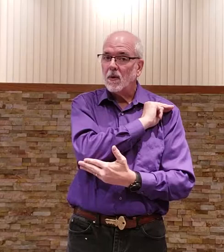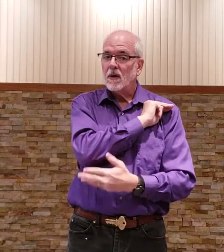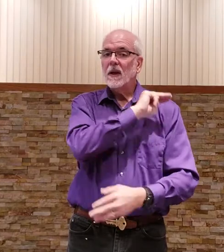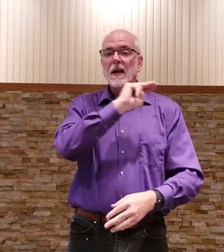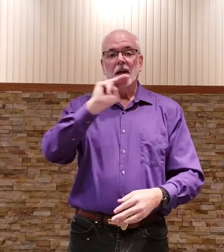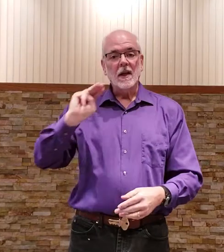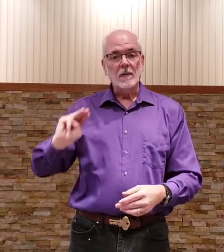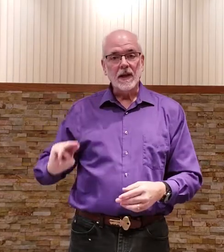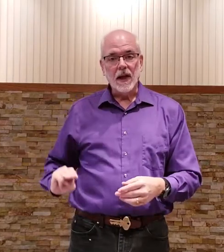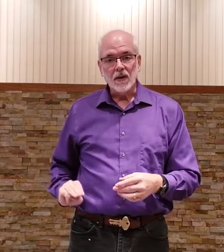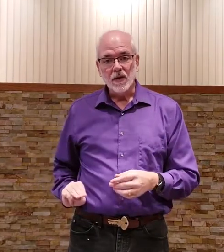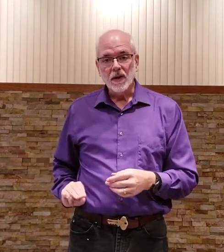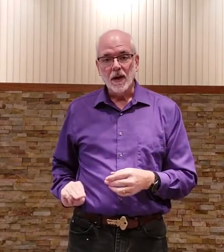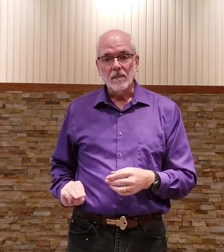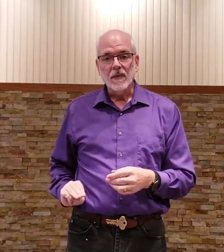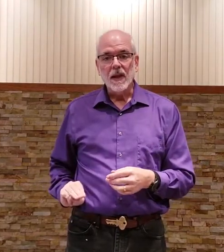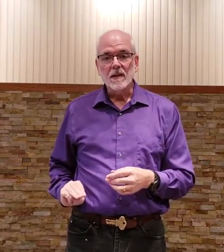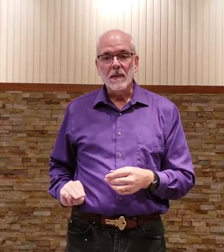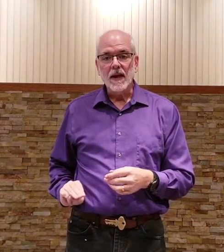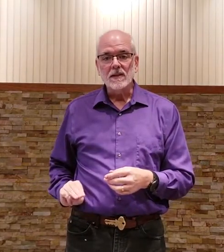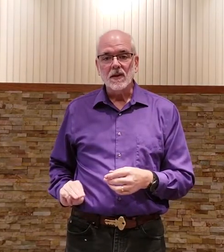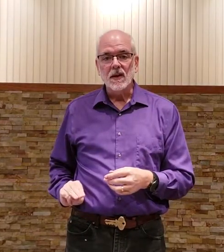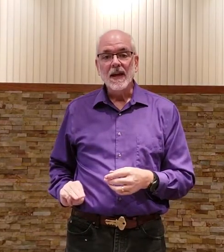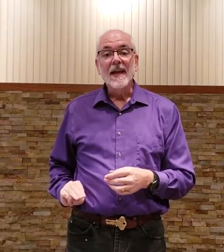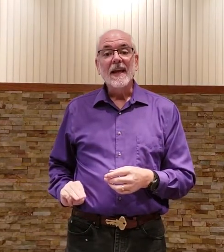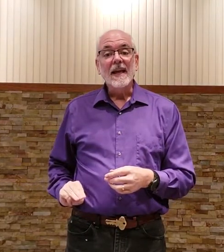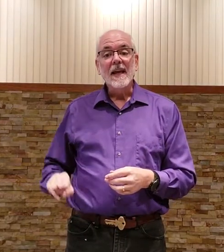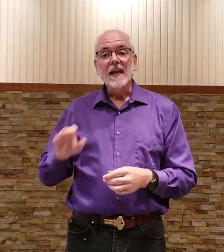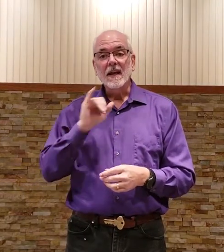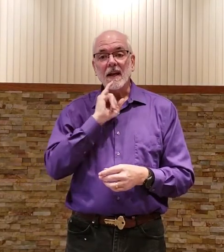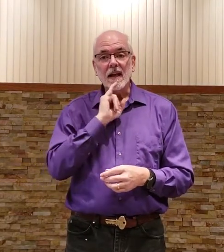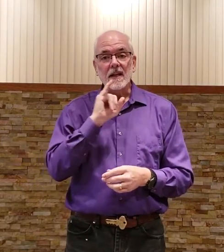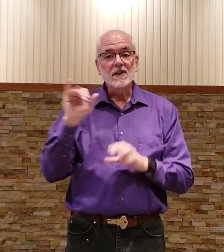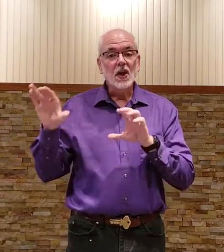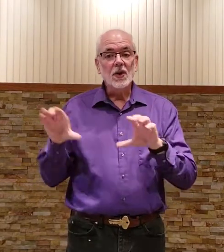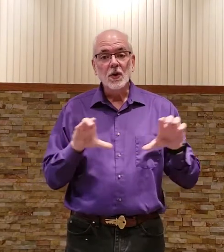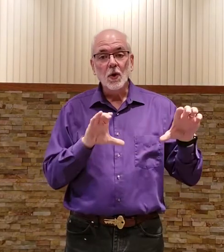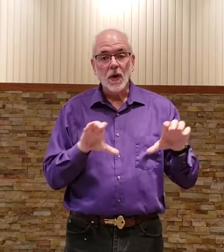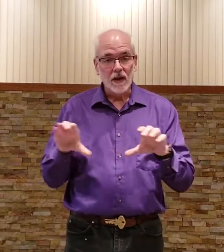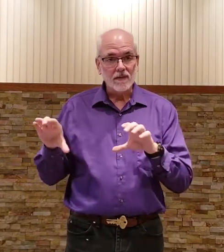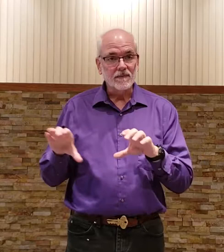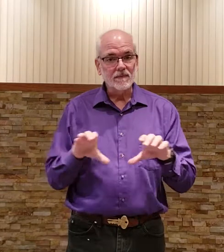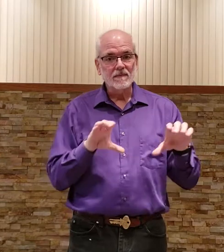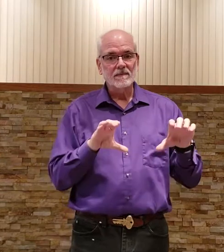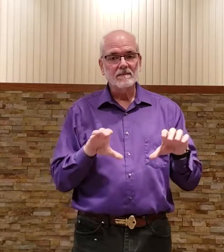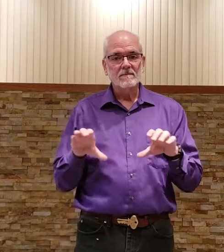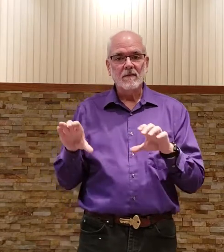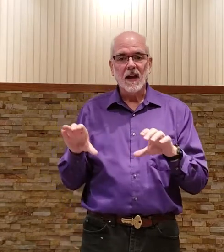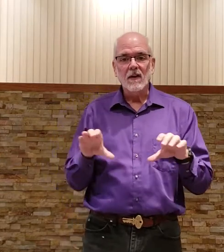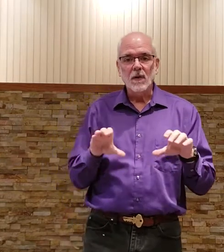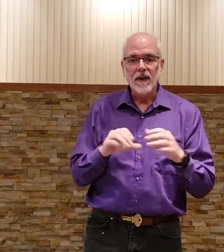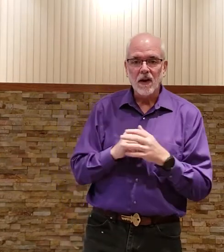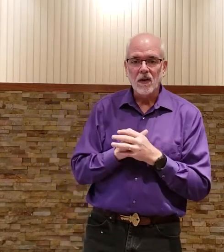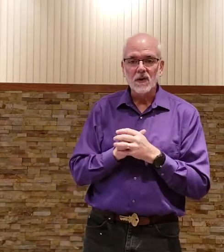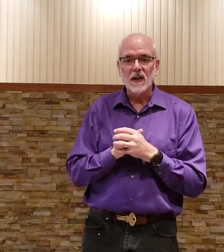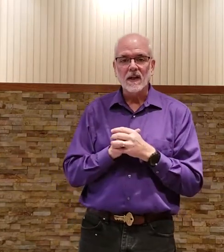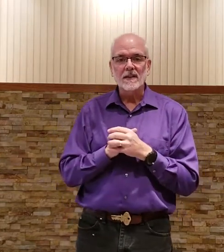coming down to your hip his master is doing okay we've had all those signs